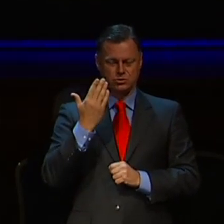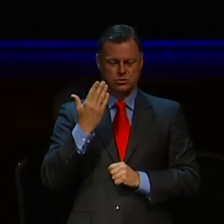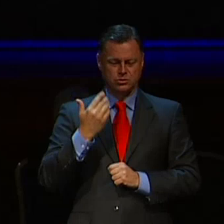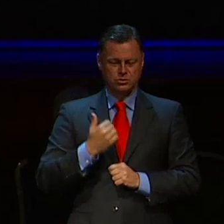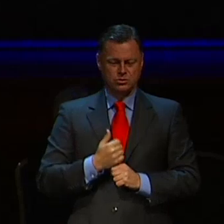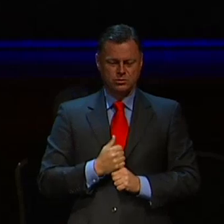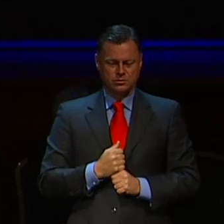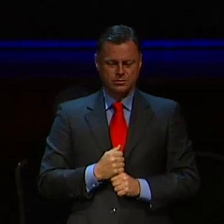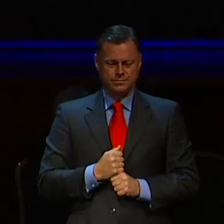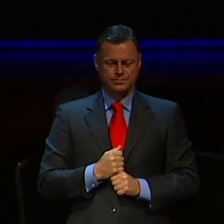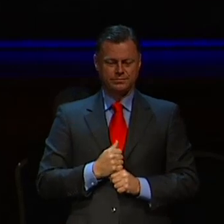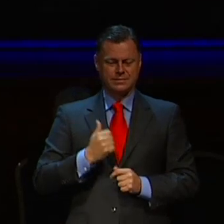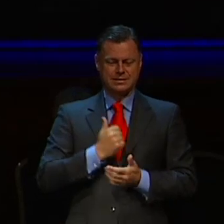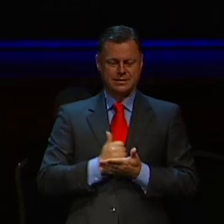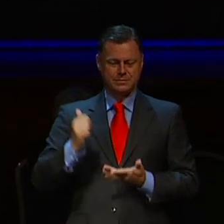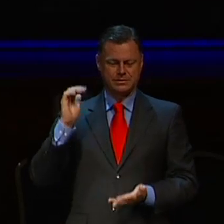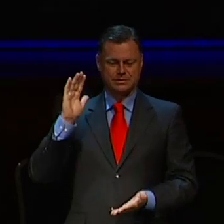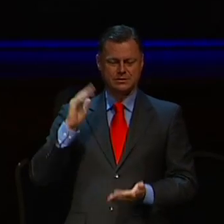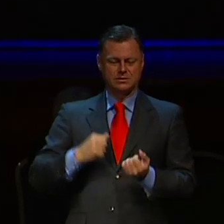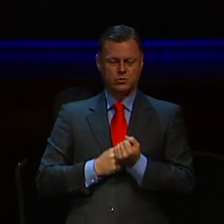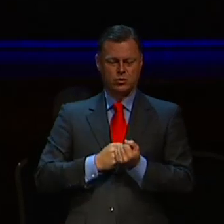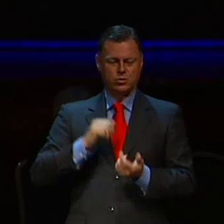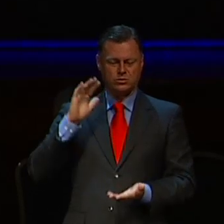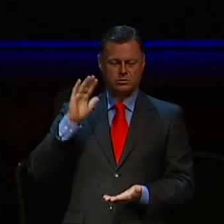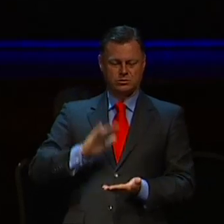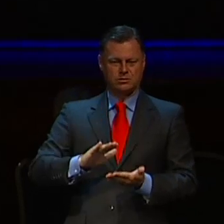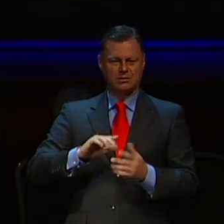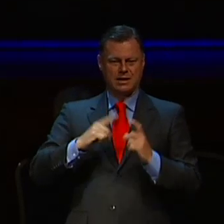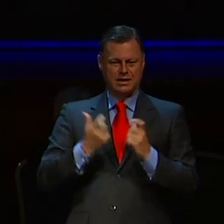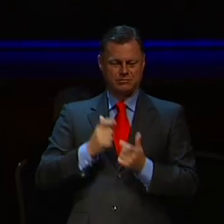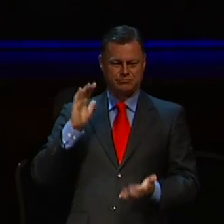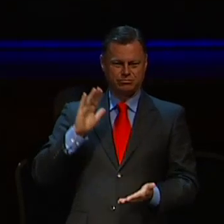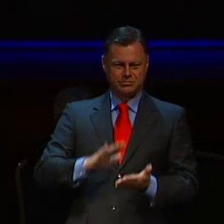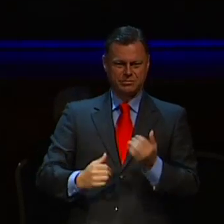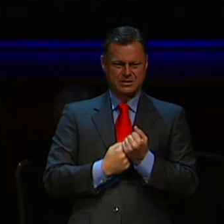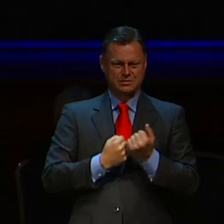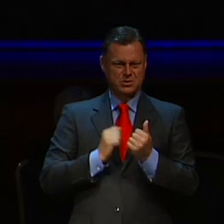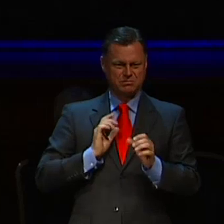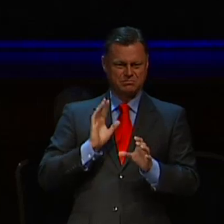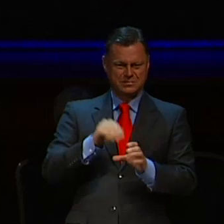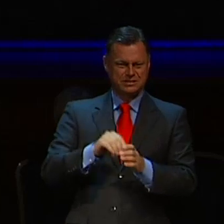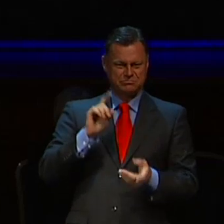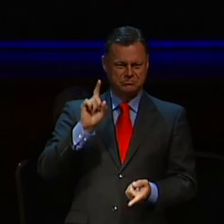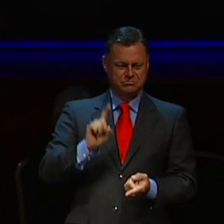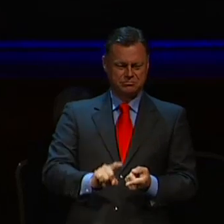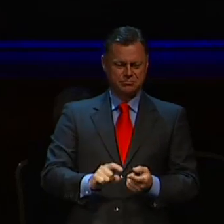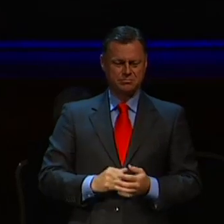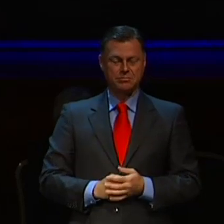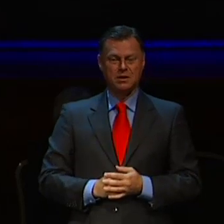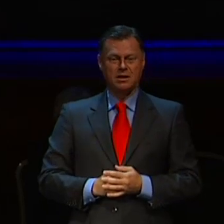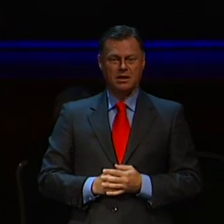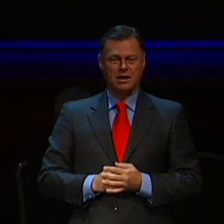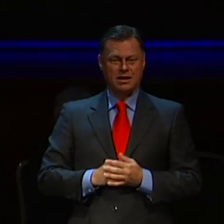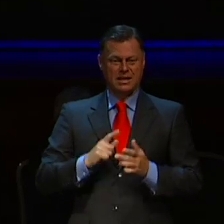my class contact hours, and socially I was quite isolated. My new school is a happier place,